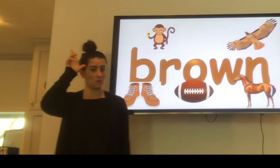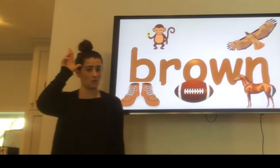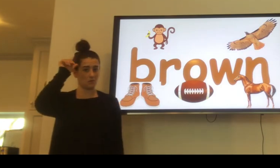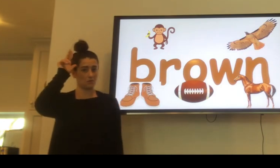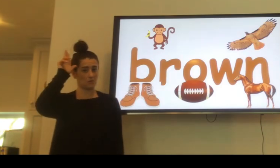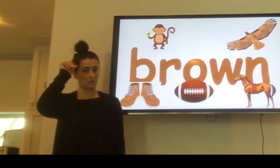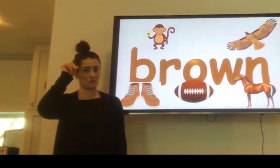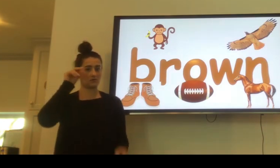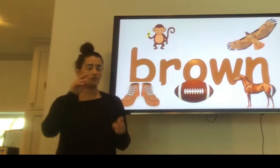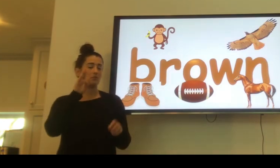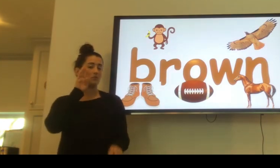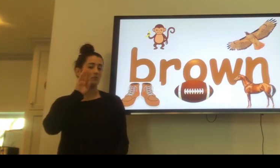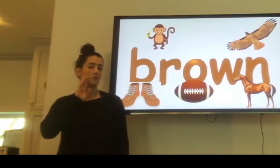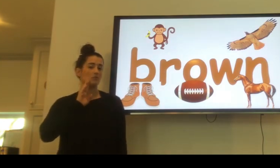Brown. Horses are brown.